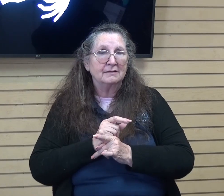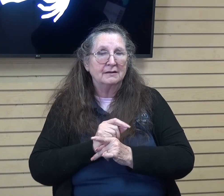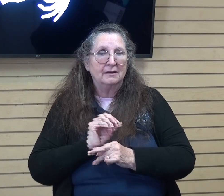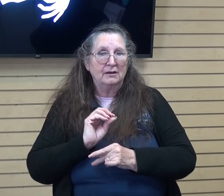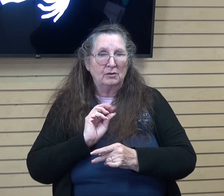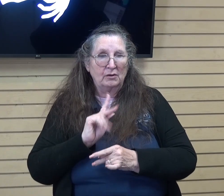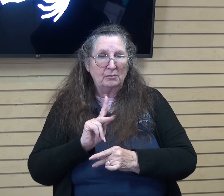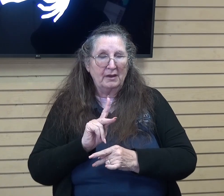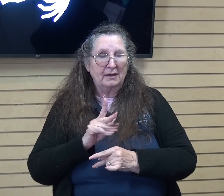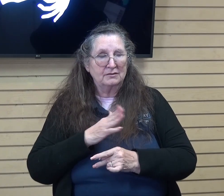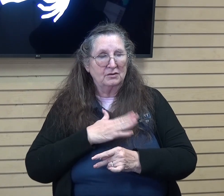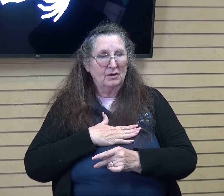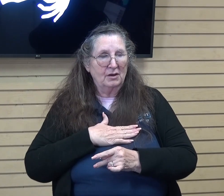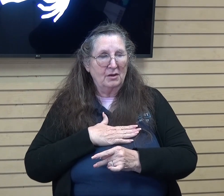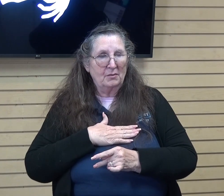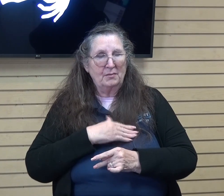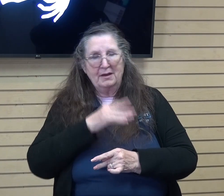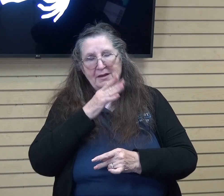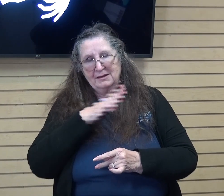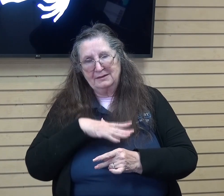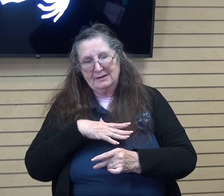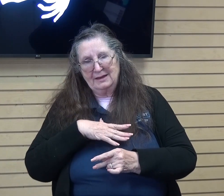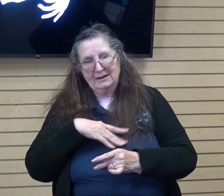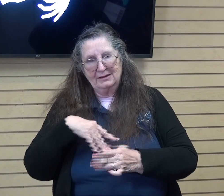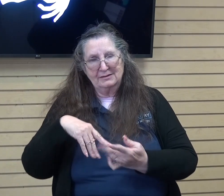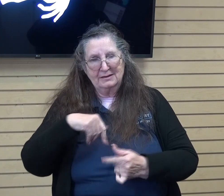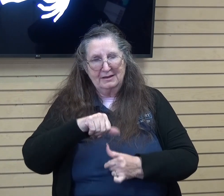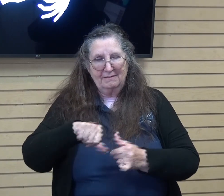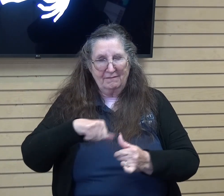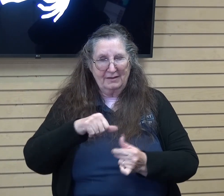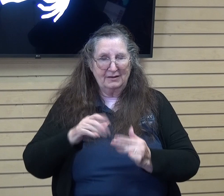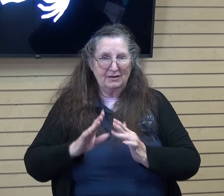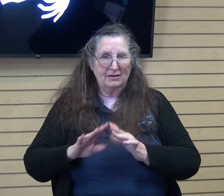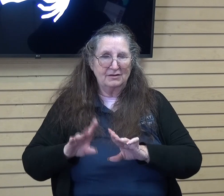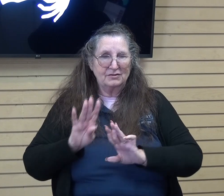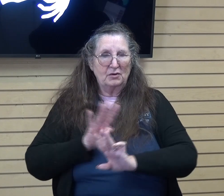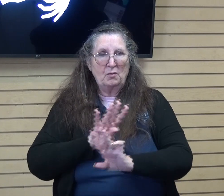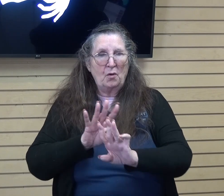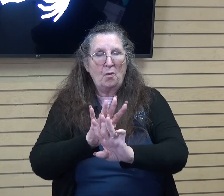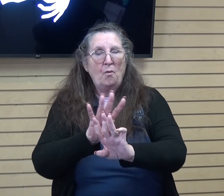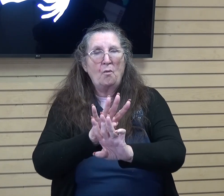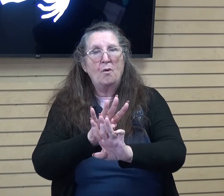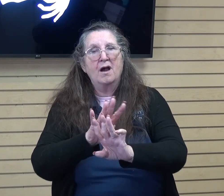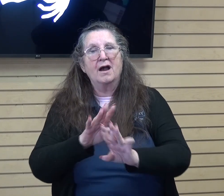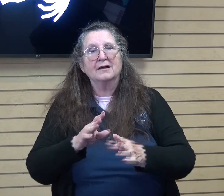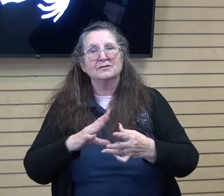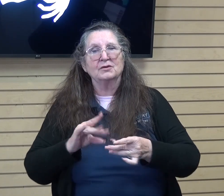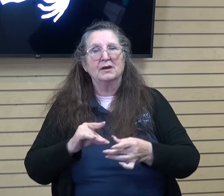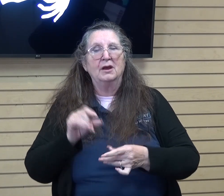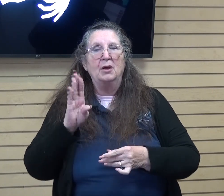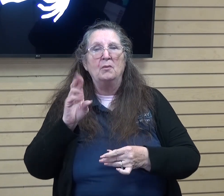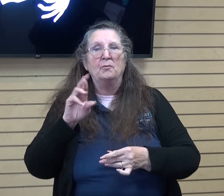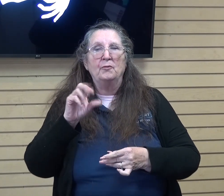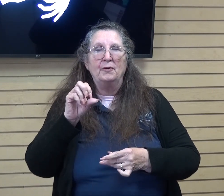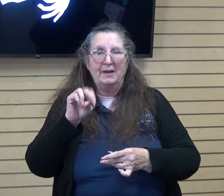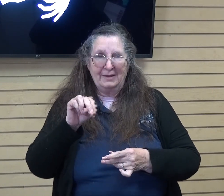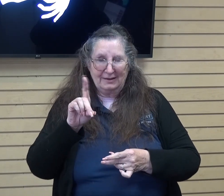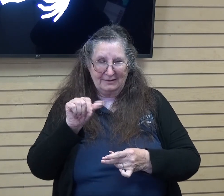to my ladies fellowship walk story so brandon had taken me on a